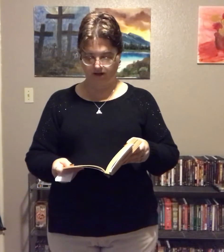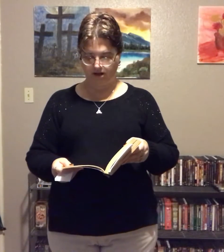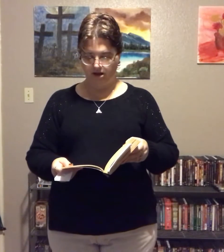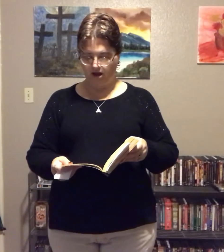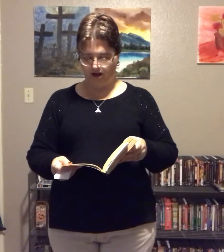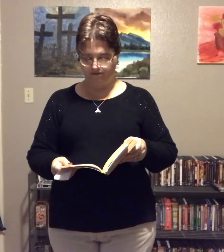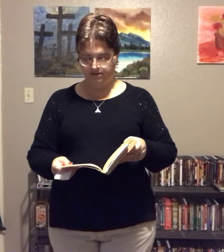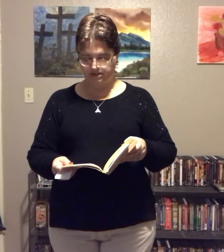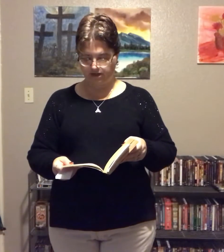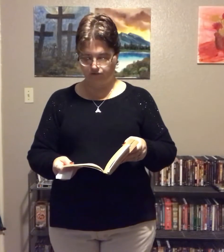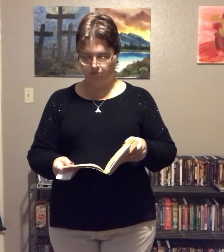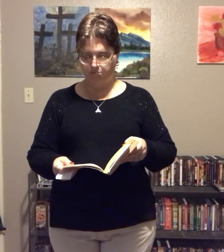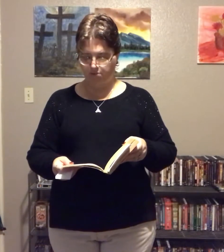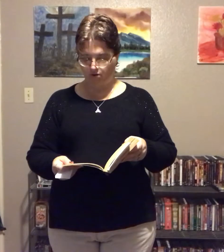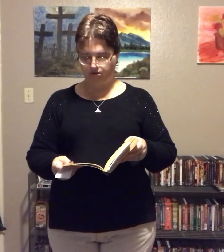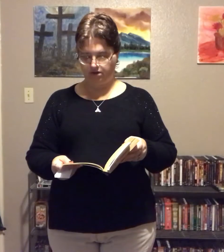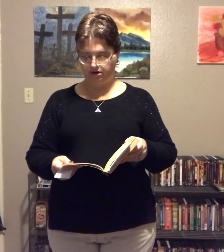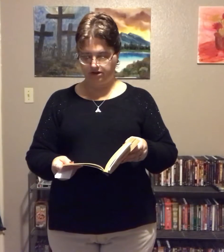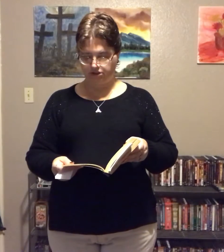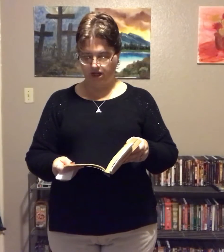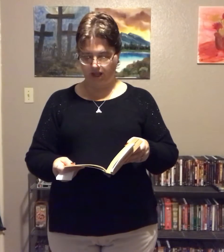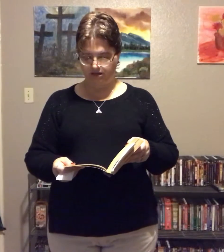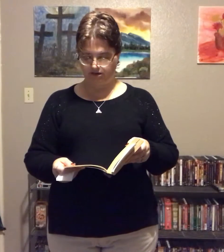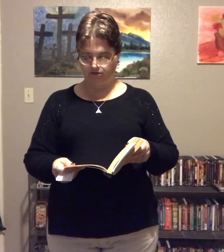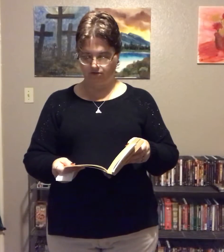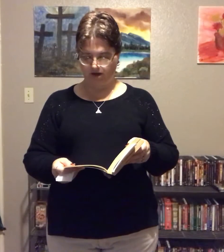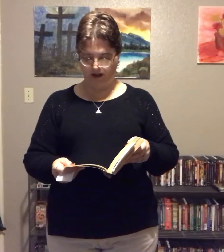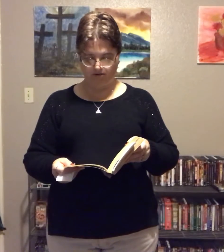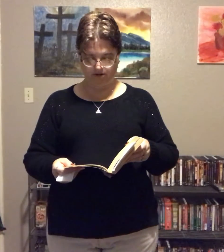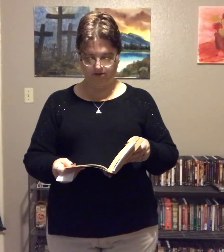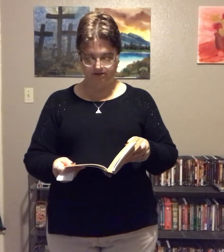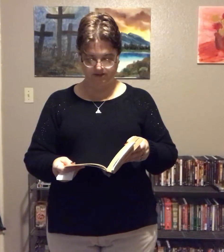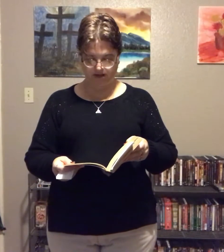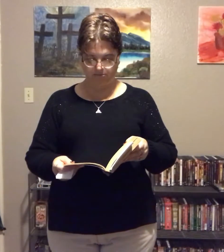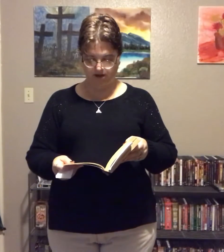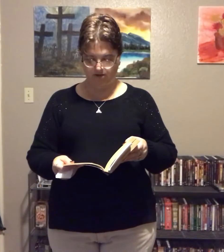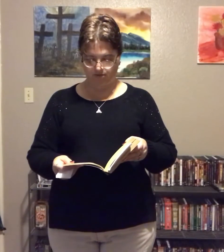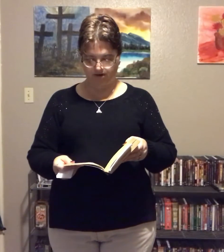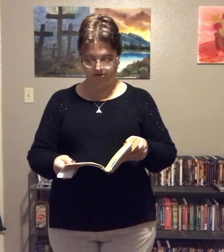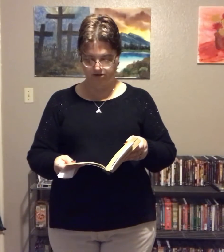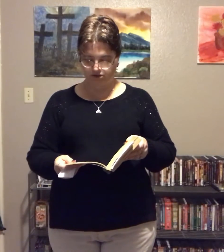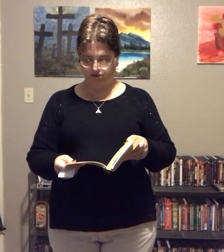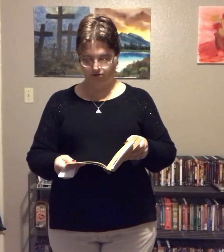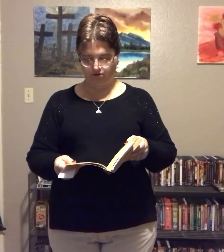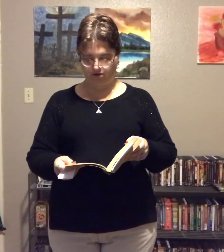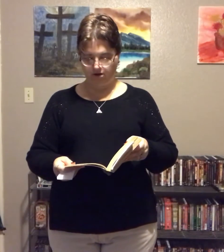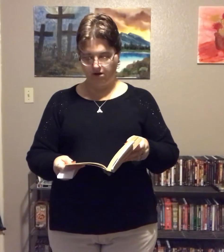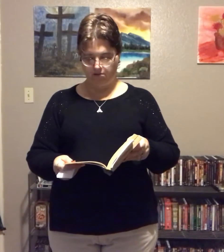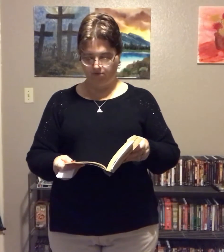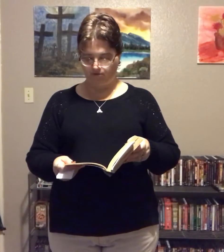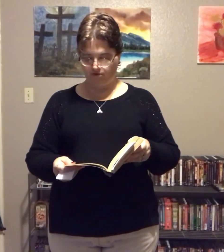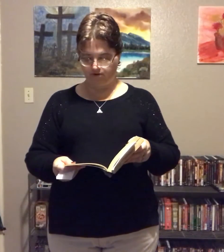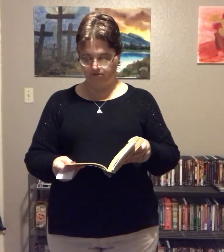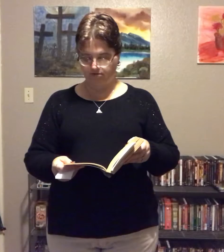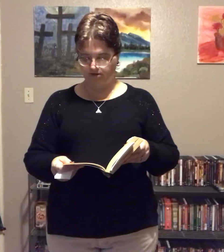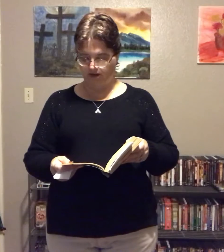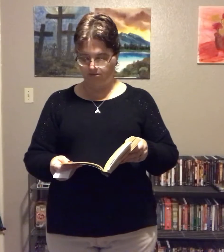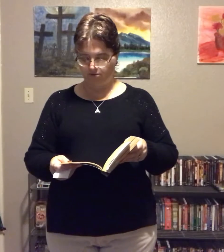I even scheduled both lunch and dinner out in the same day without concern. Before, this was a nightmare